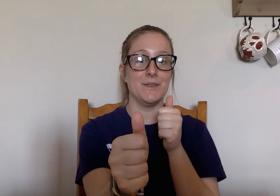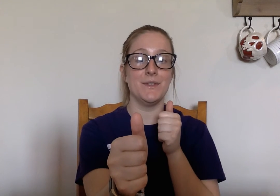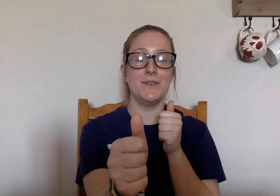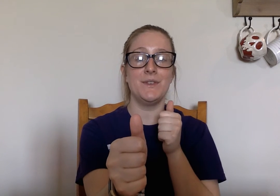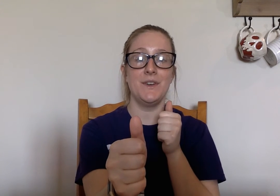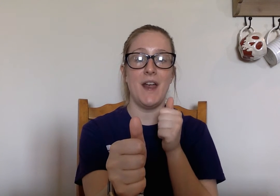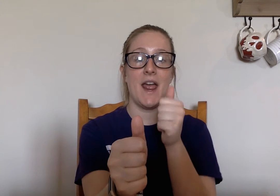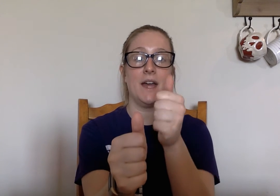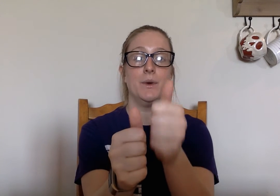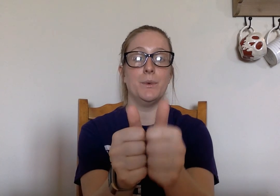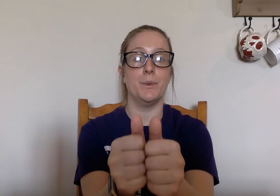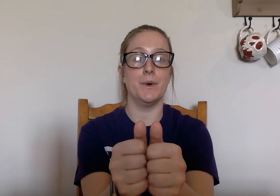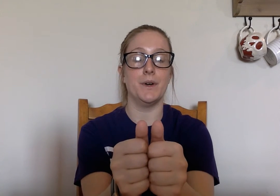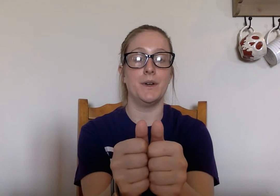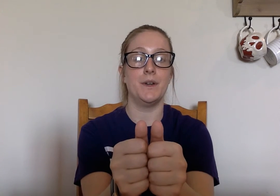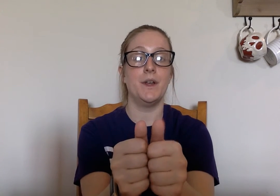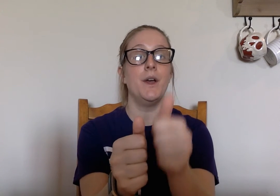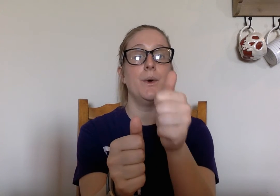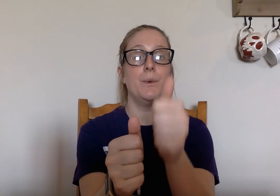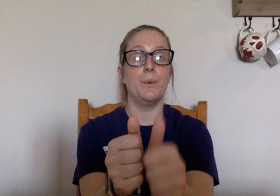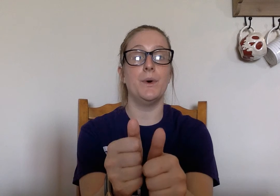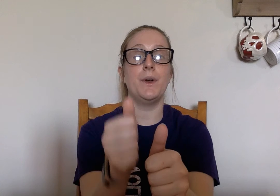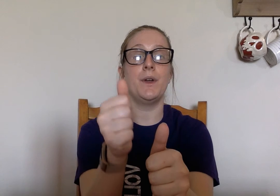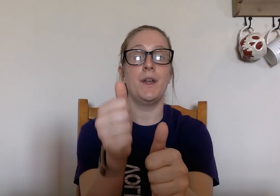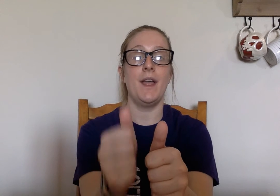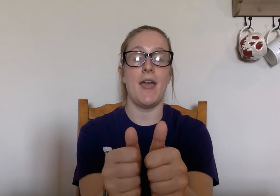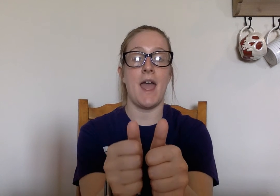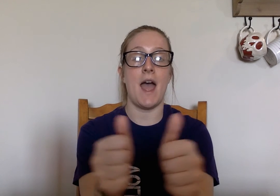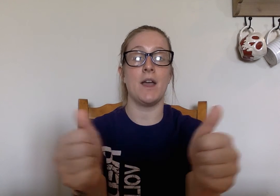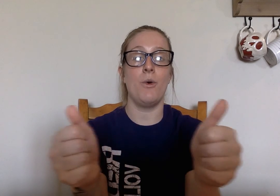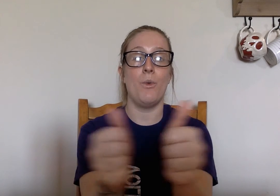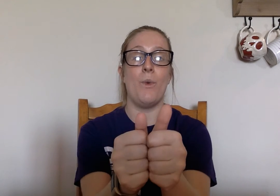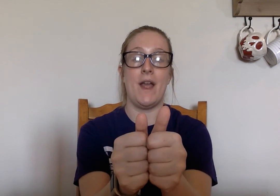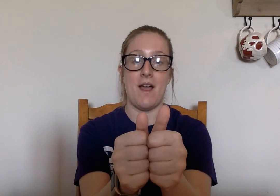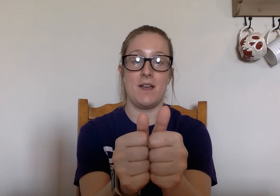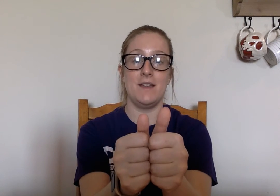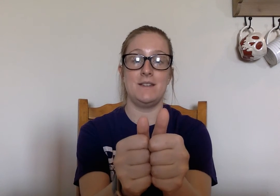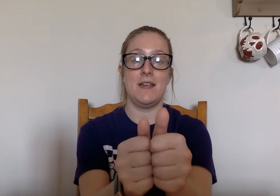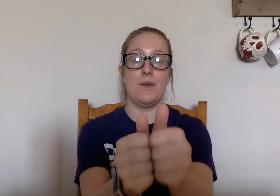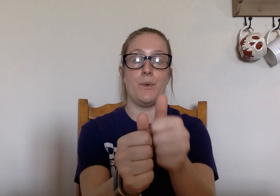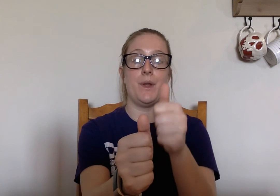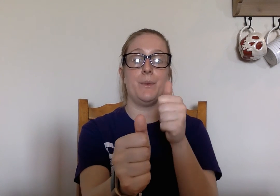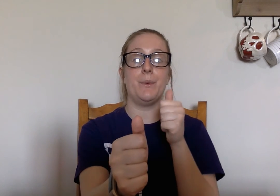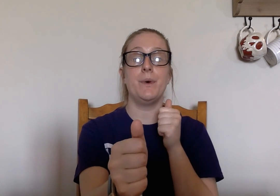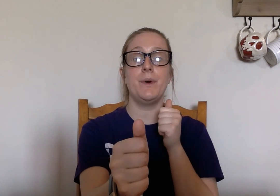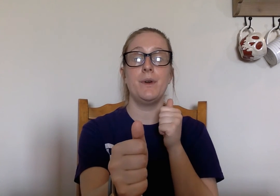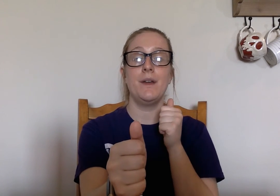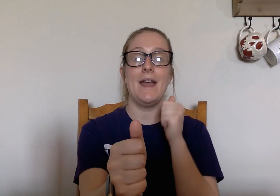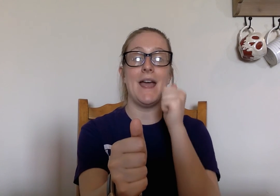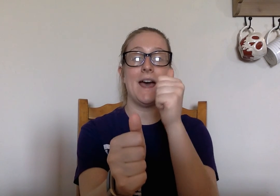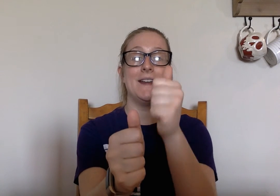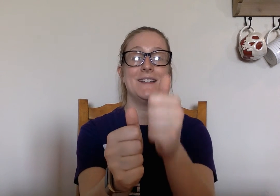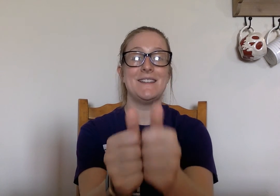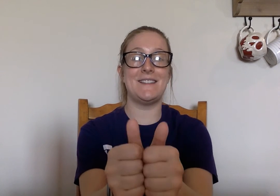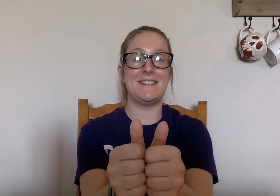r. Add w. W. Ag. Wag. Take away w. Add t.